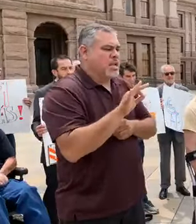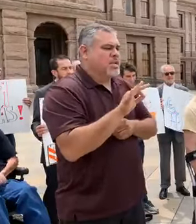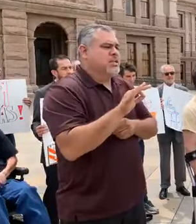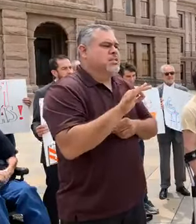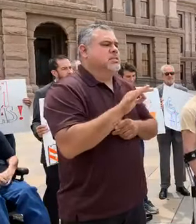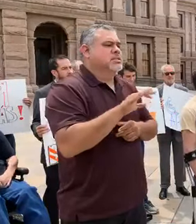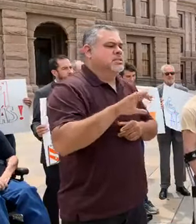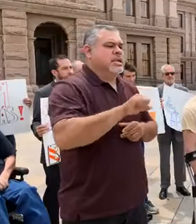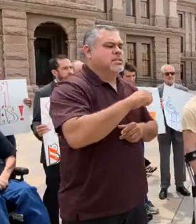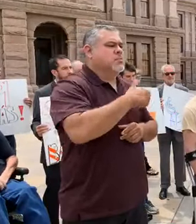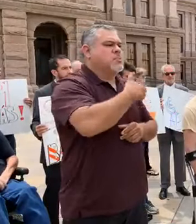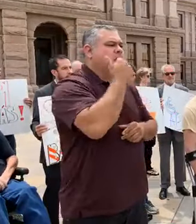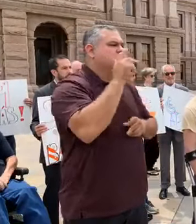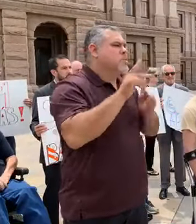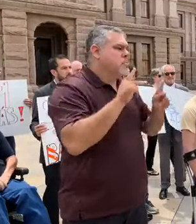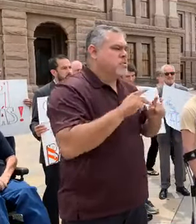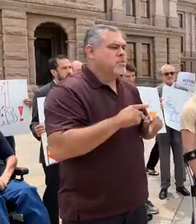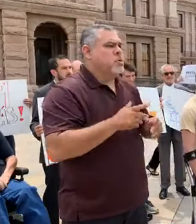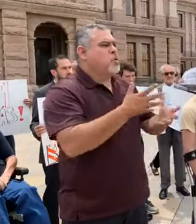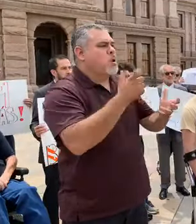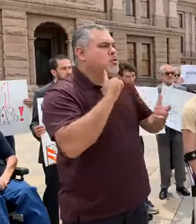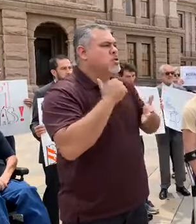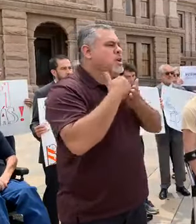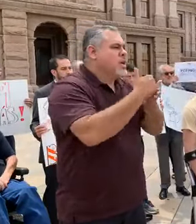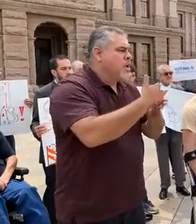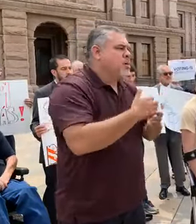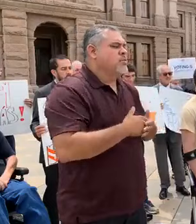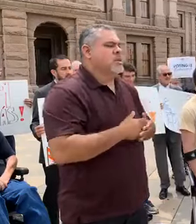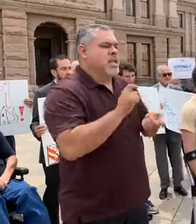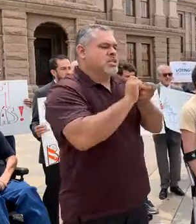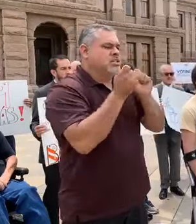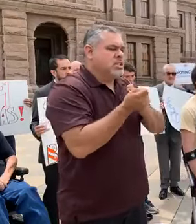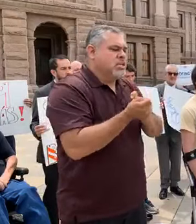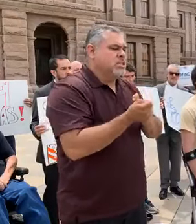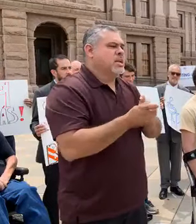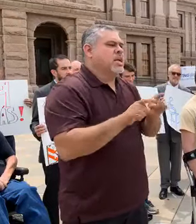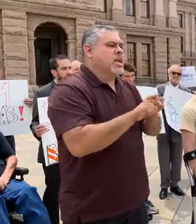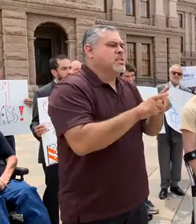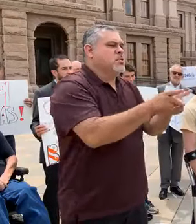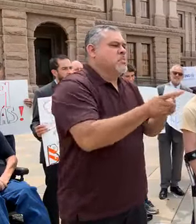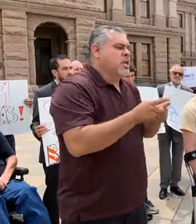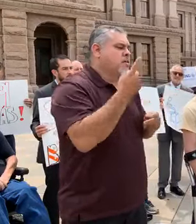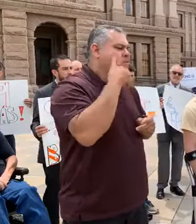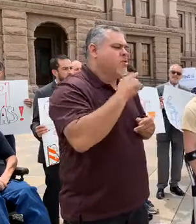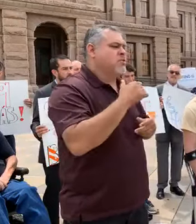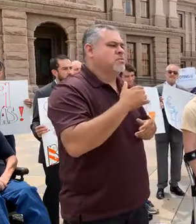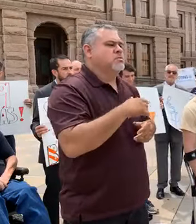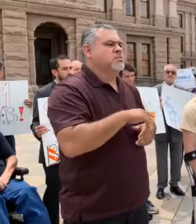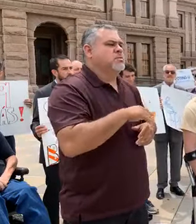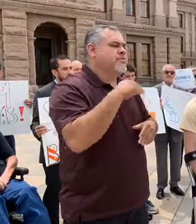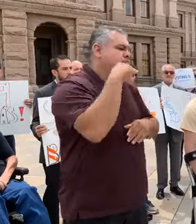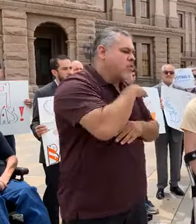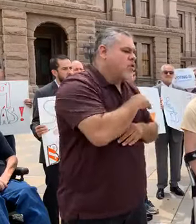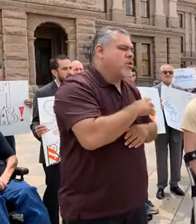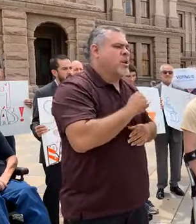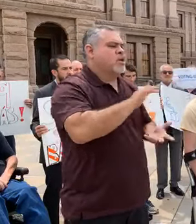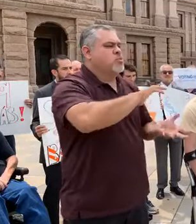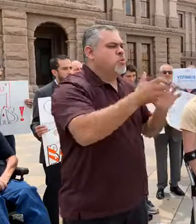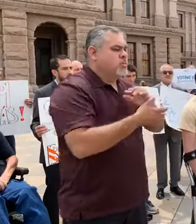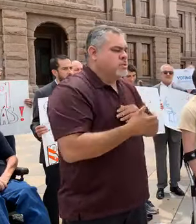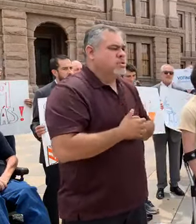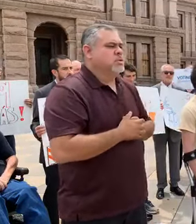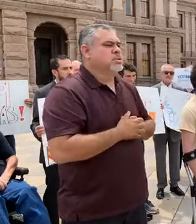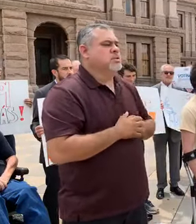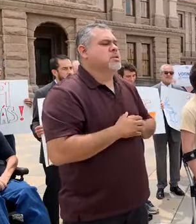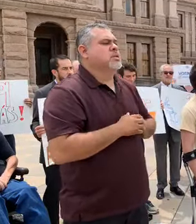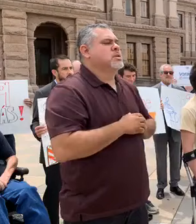best in people, the desire to help, and reframes it as a breeding ground for fraud and corruption that demands